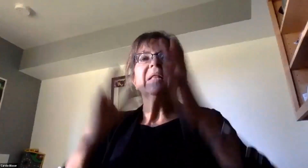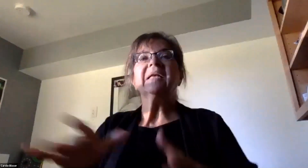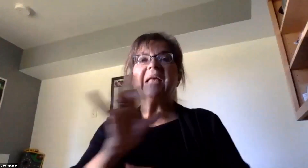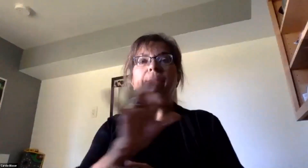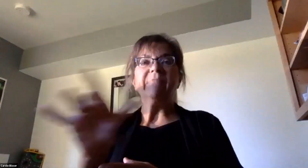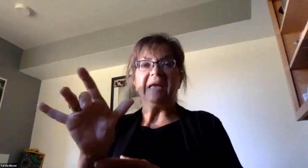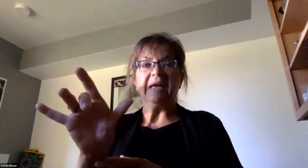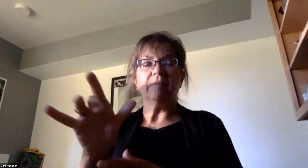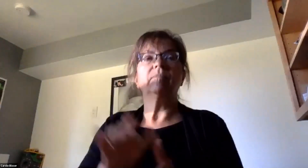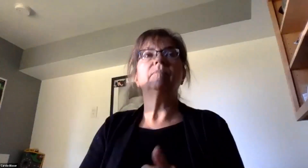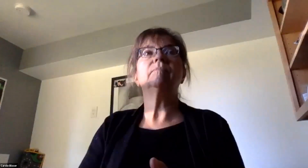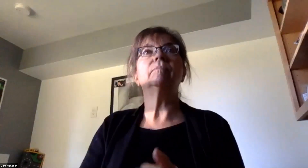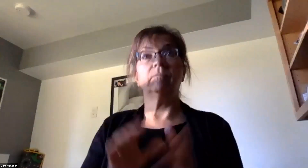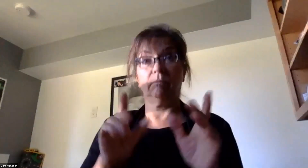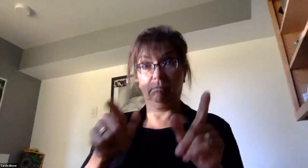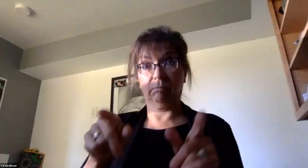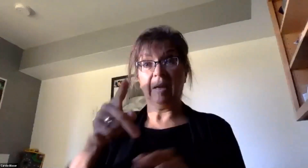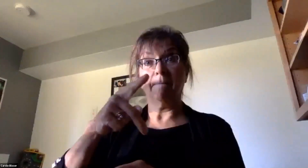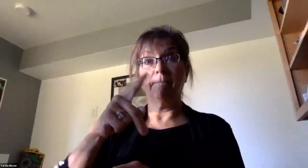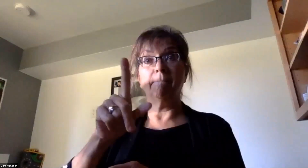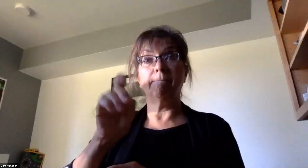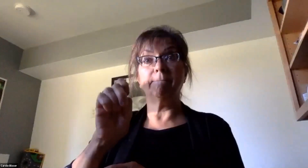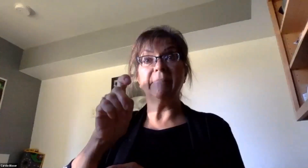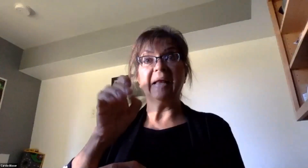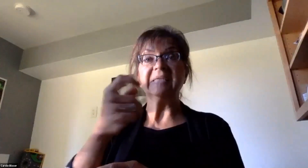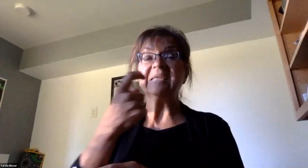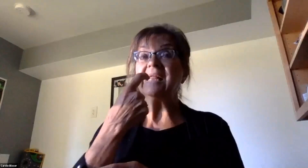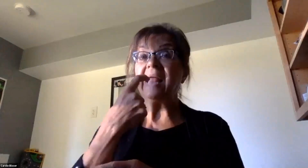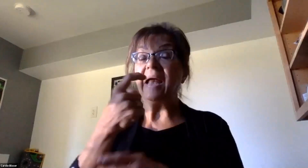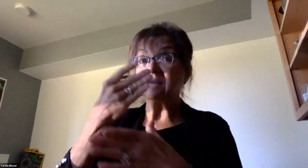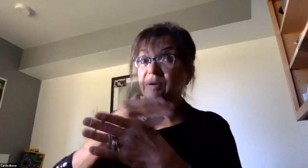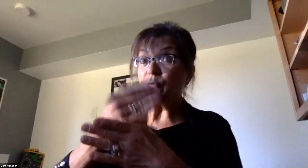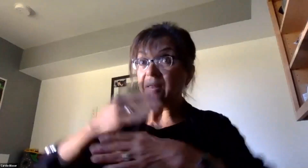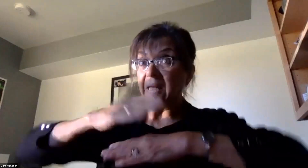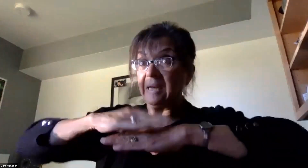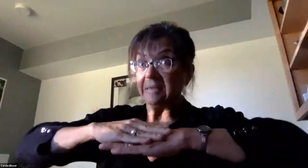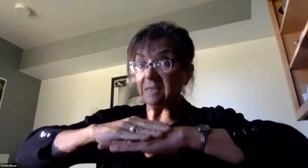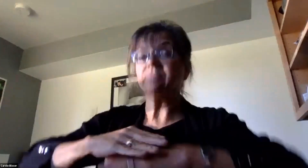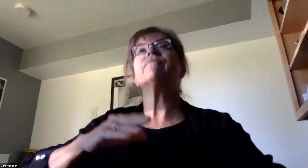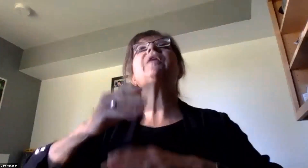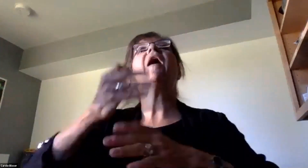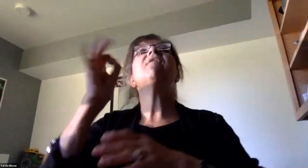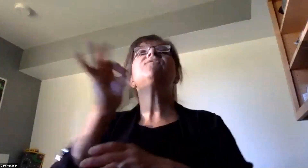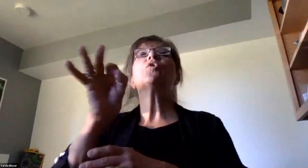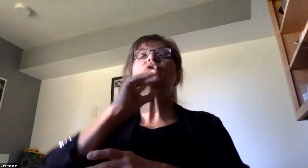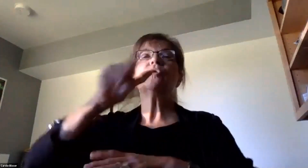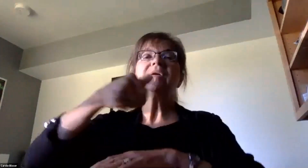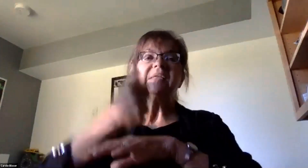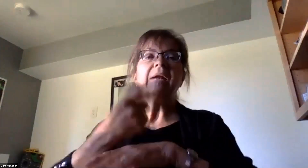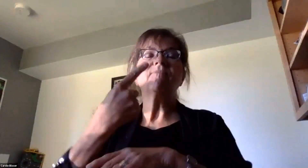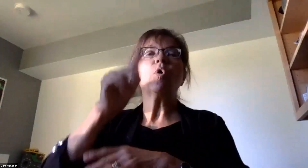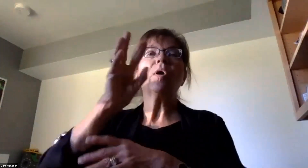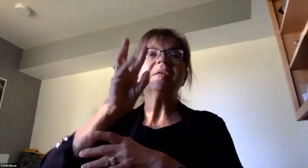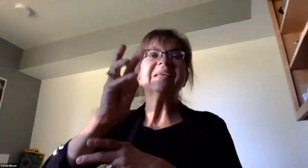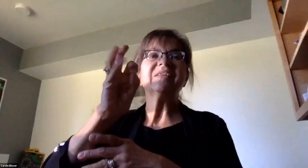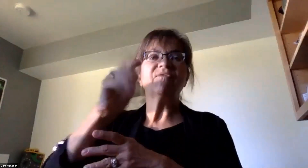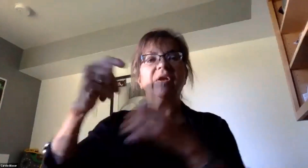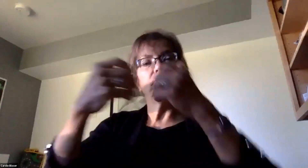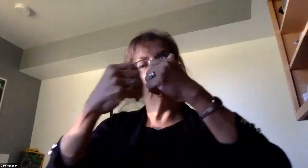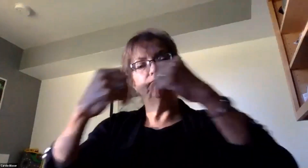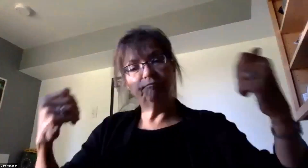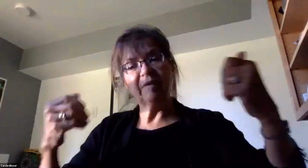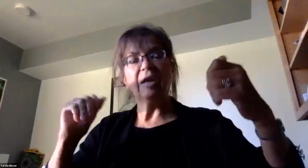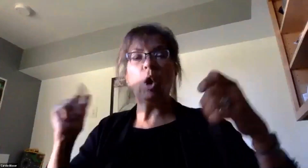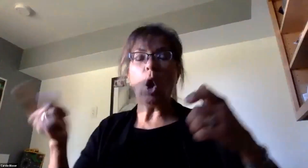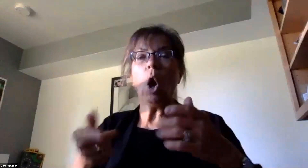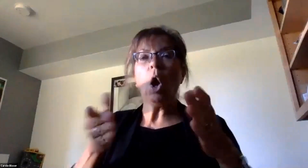Will there be plexiglass in between student desks? Furniture will be arranged so that six-foot of social distancing is maintained in all directions